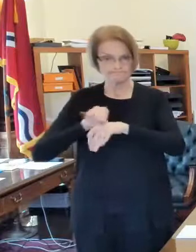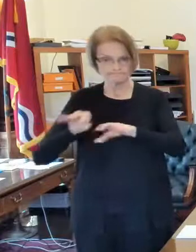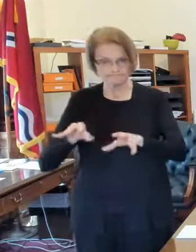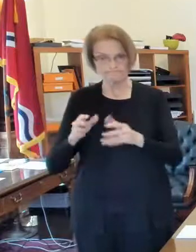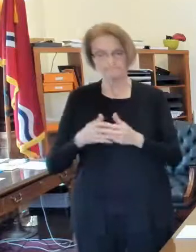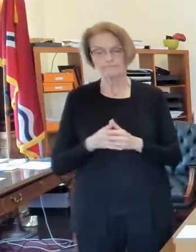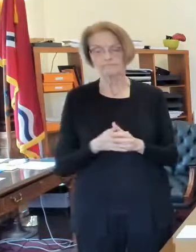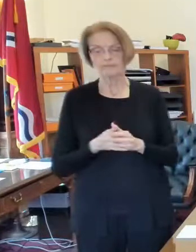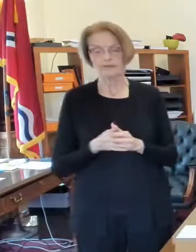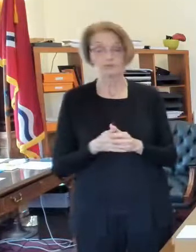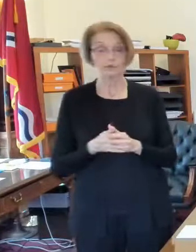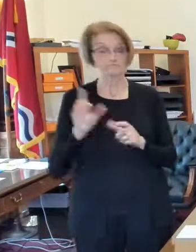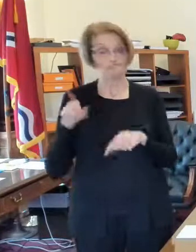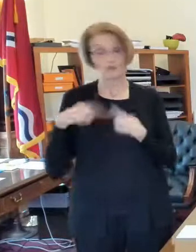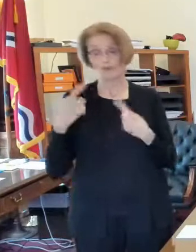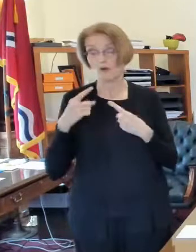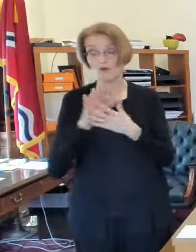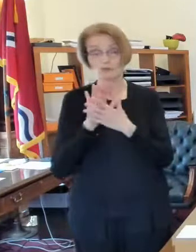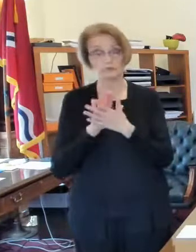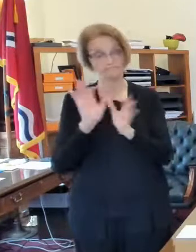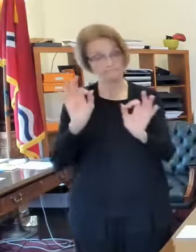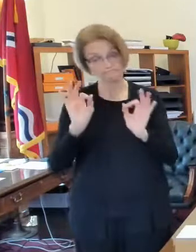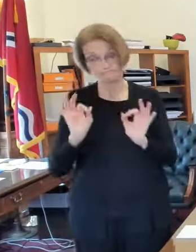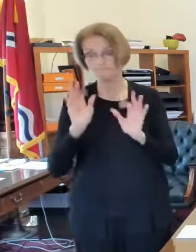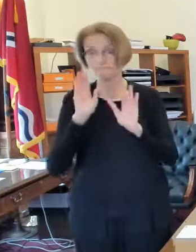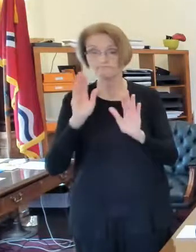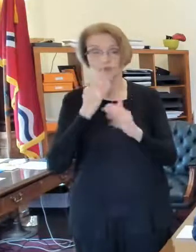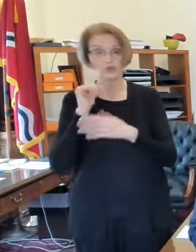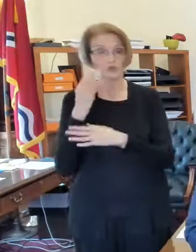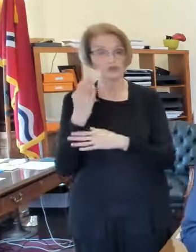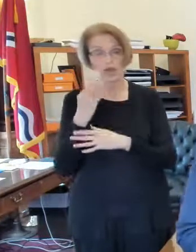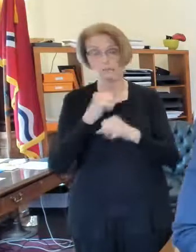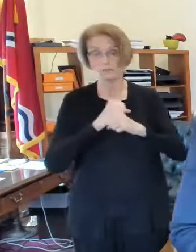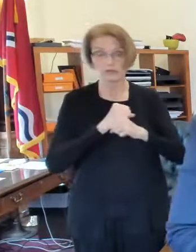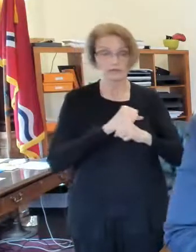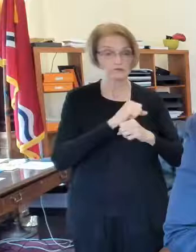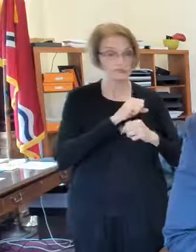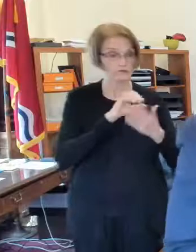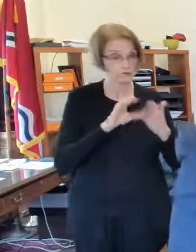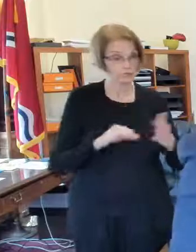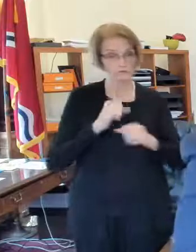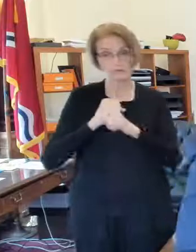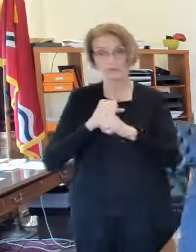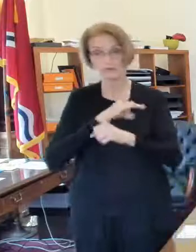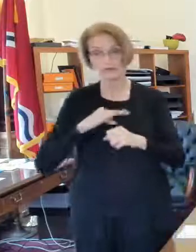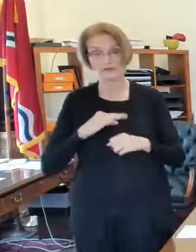job uh protecting not only their staff but their students that's it dr eccles